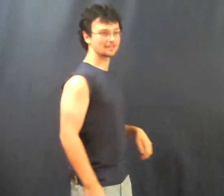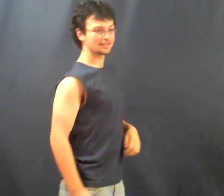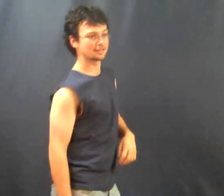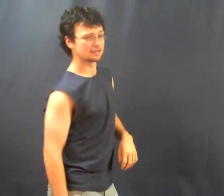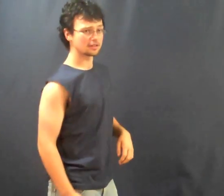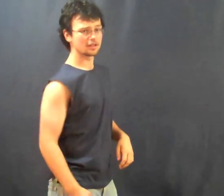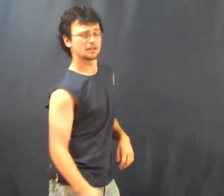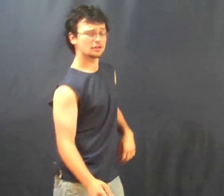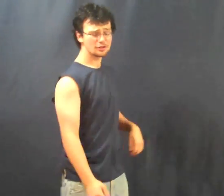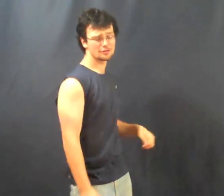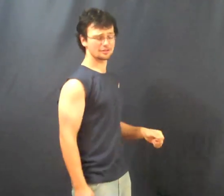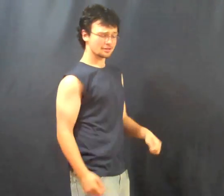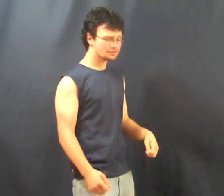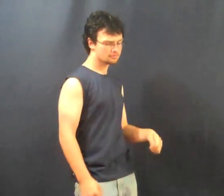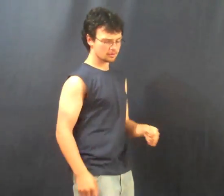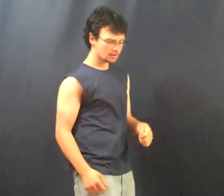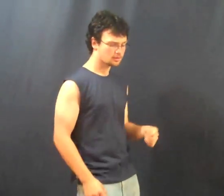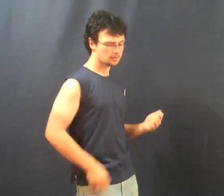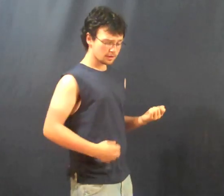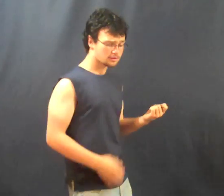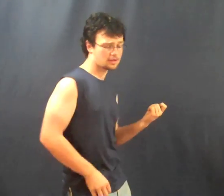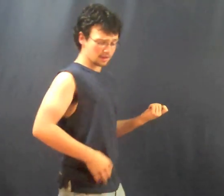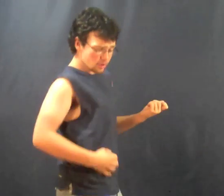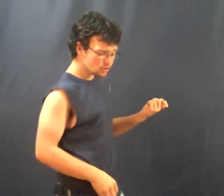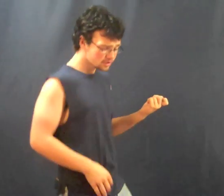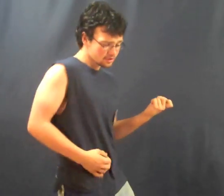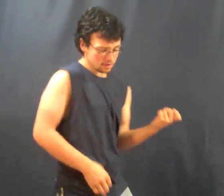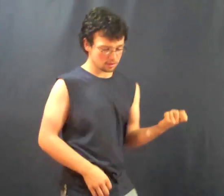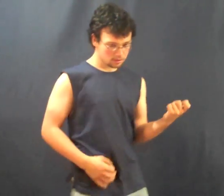Do-do-do-do. Do-do-do-do-do.